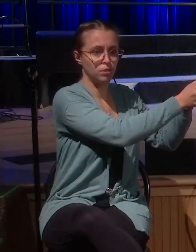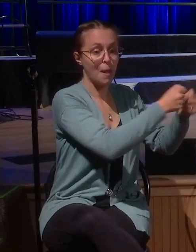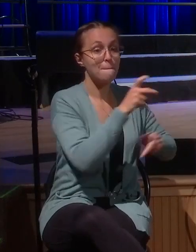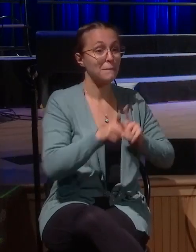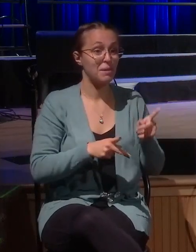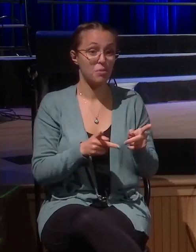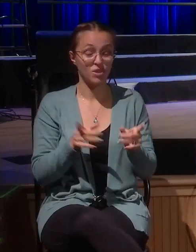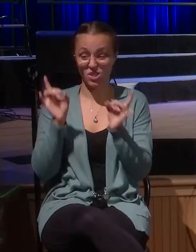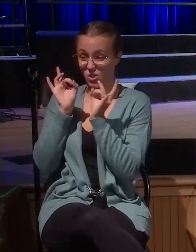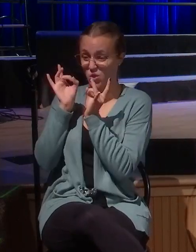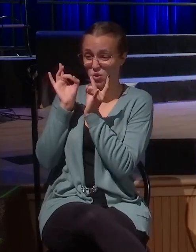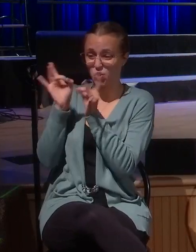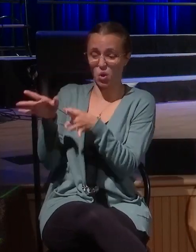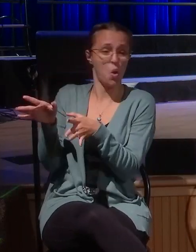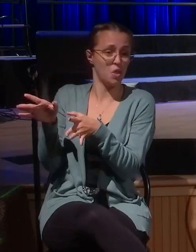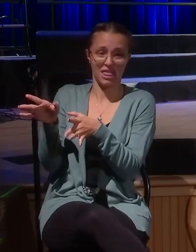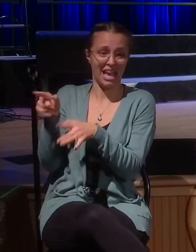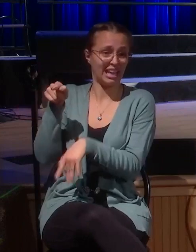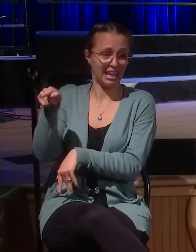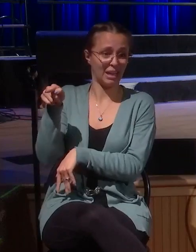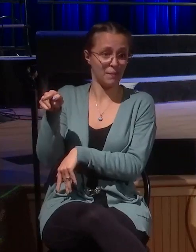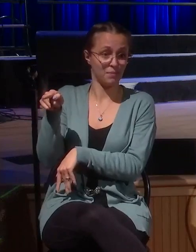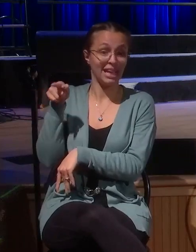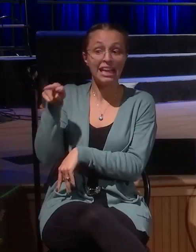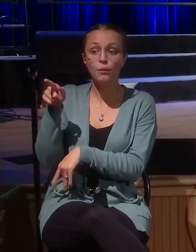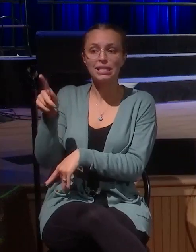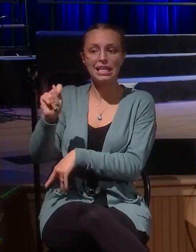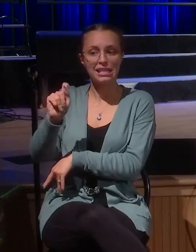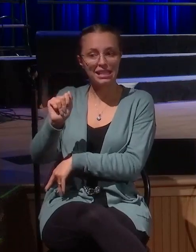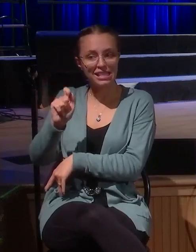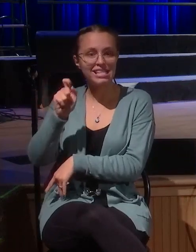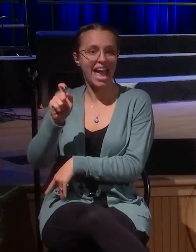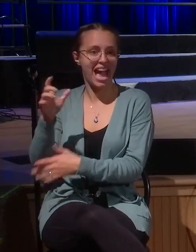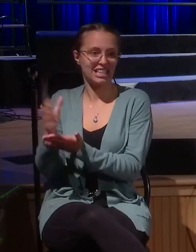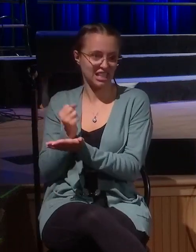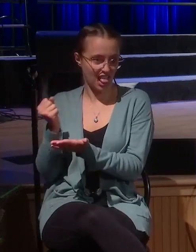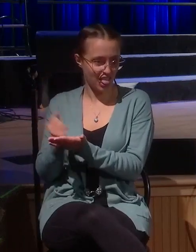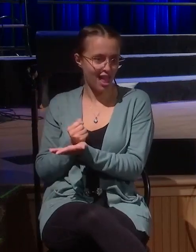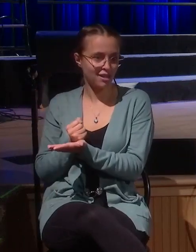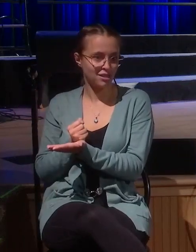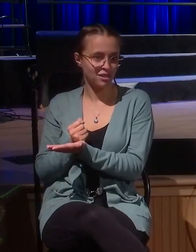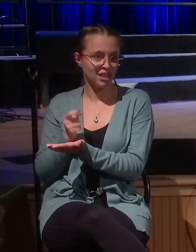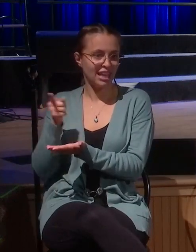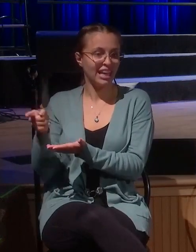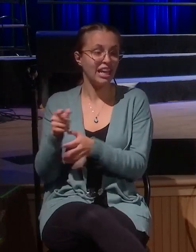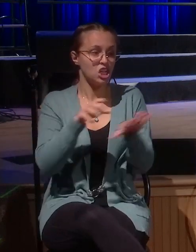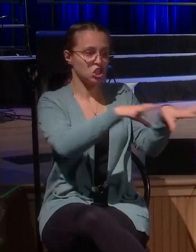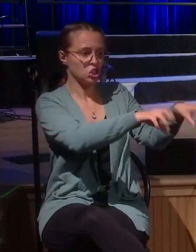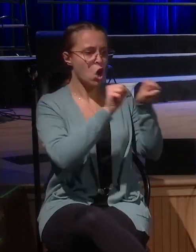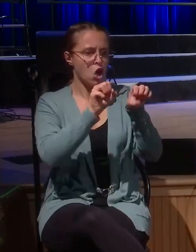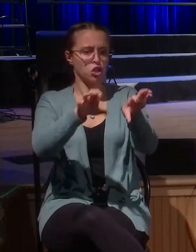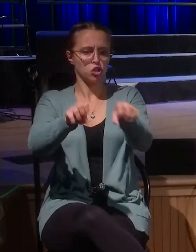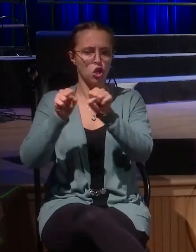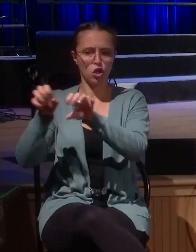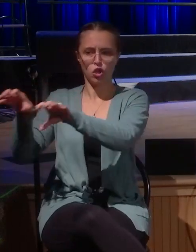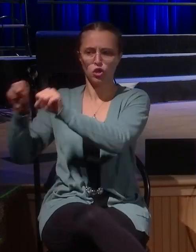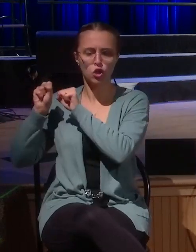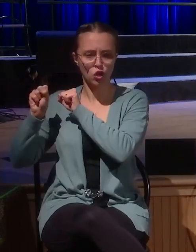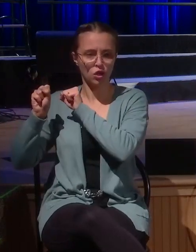illegitimately so. And he was a tax collector, meaning that he took from all these people and he just decided what the